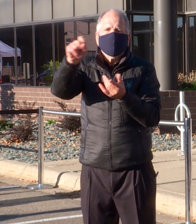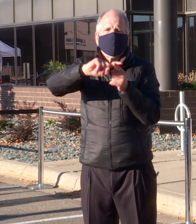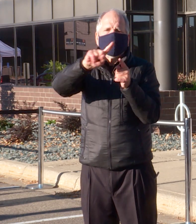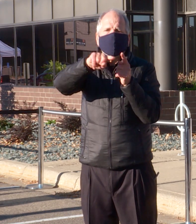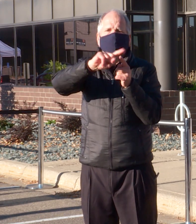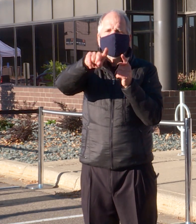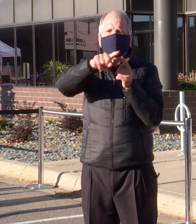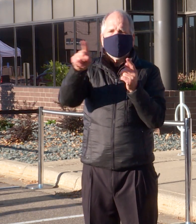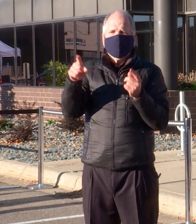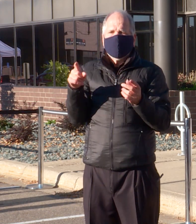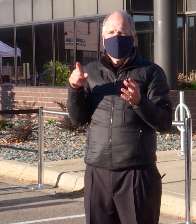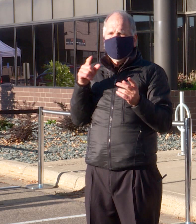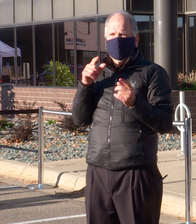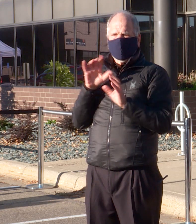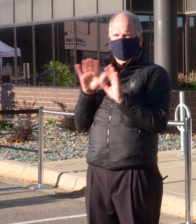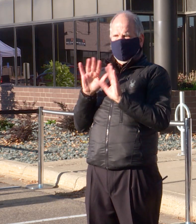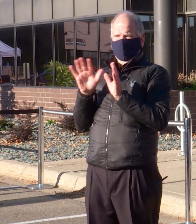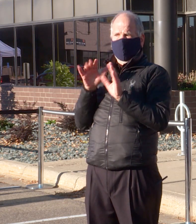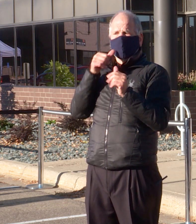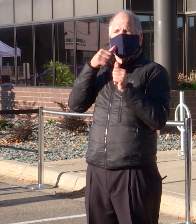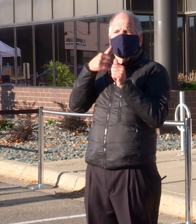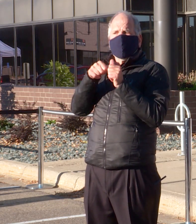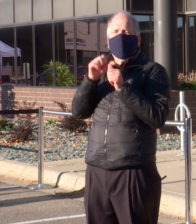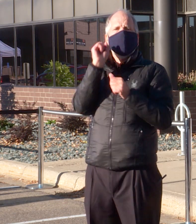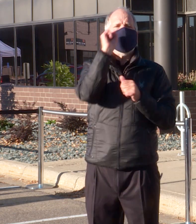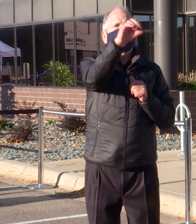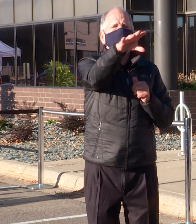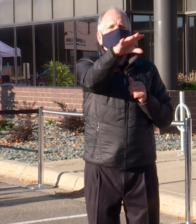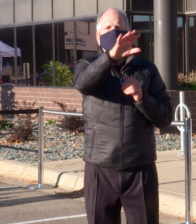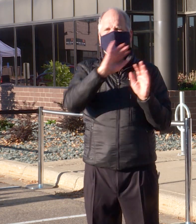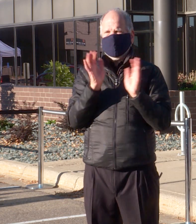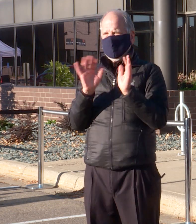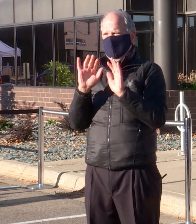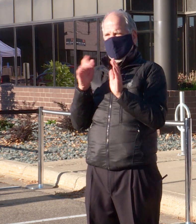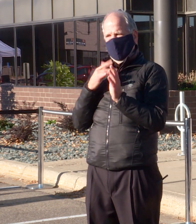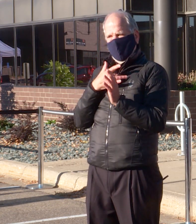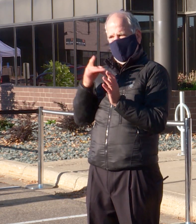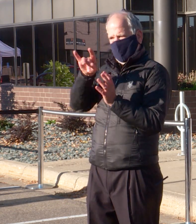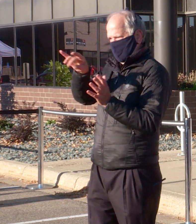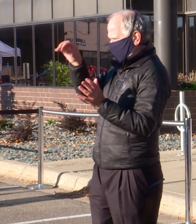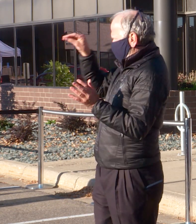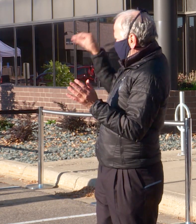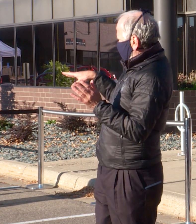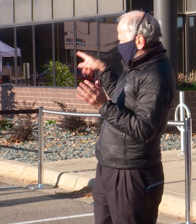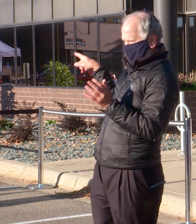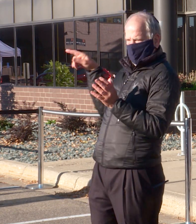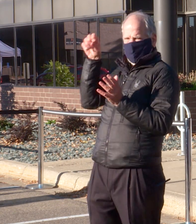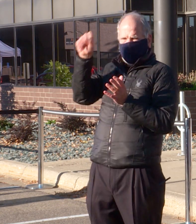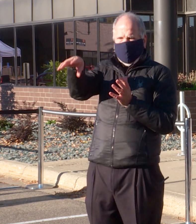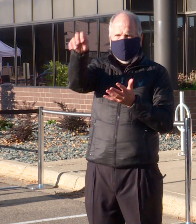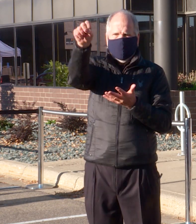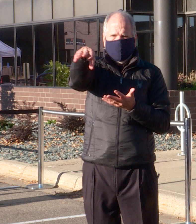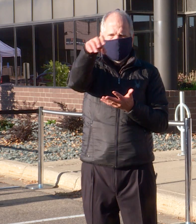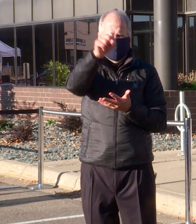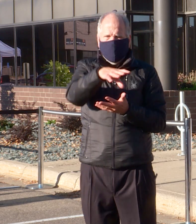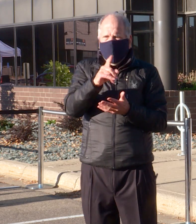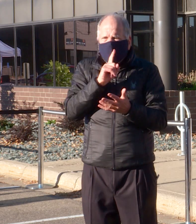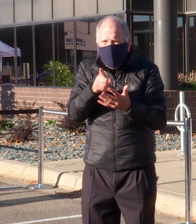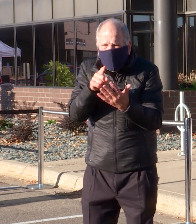meaning we will ensure that it is properly correct information on it,